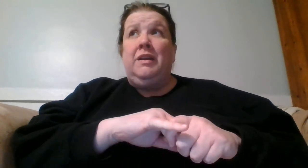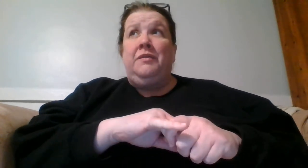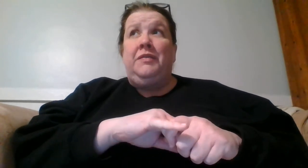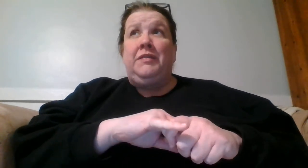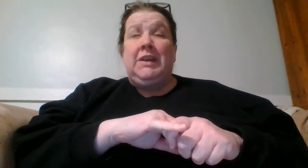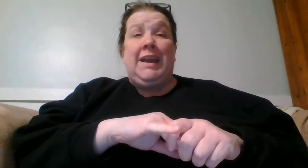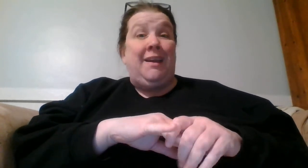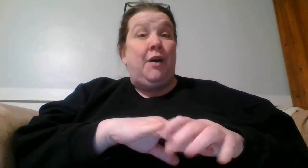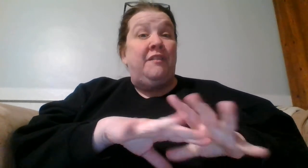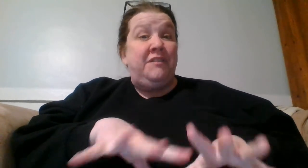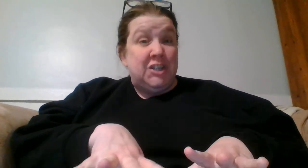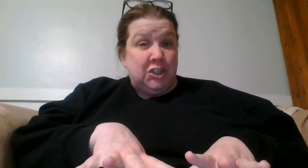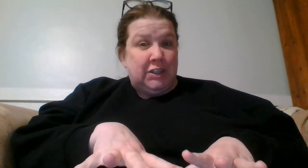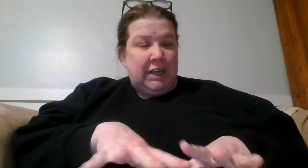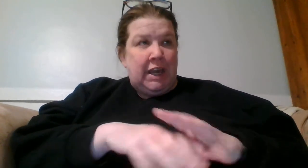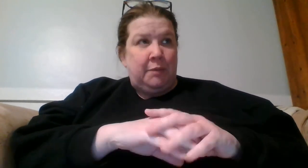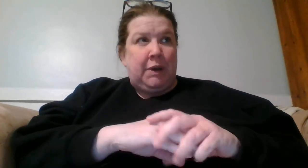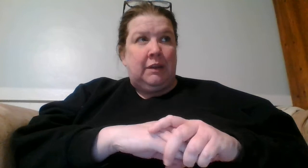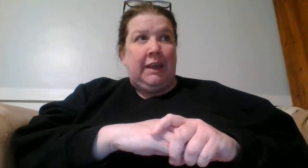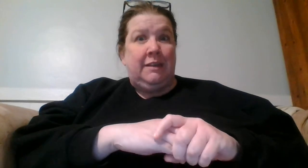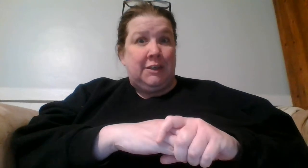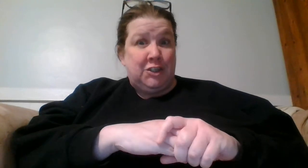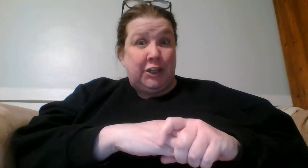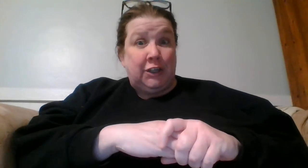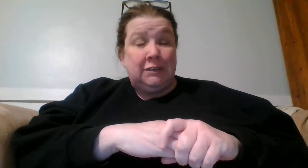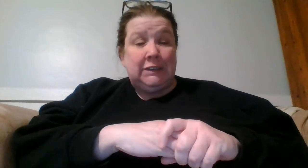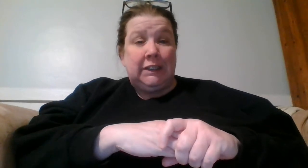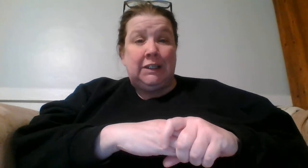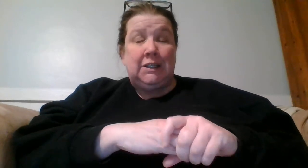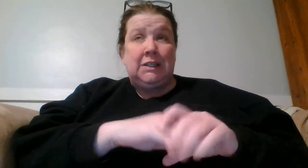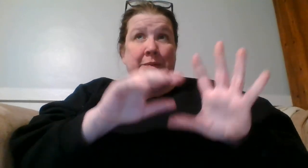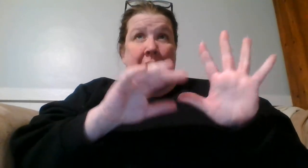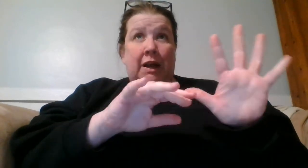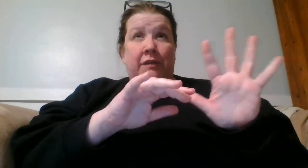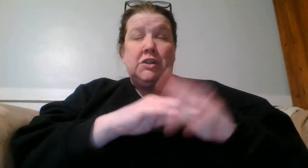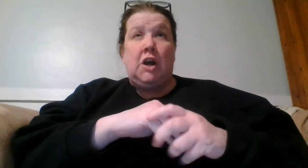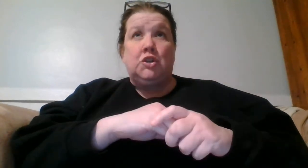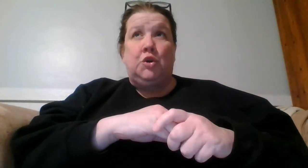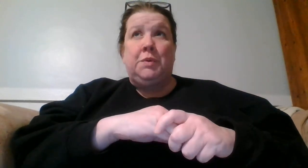50k officially at Fair Lake this year in the beginning of October.